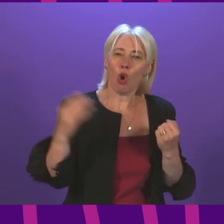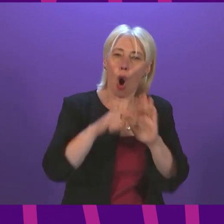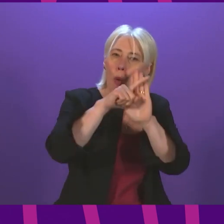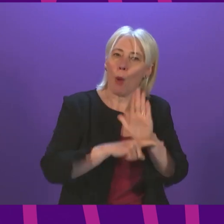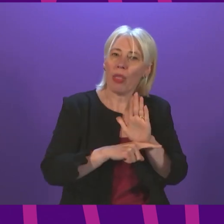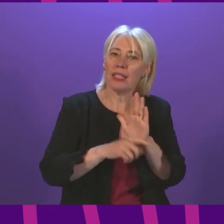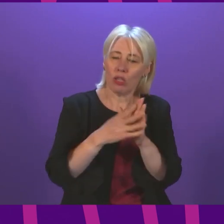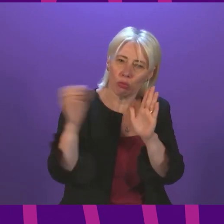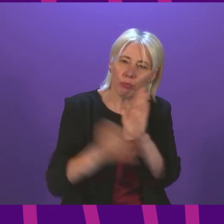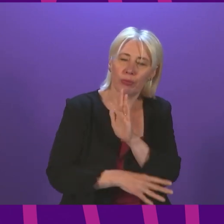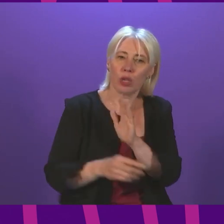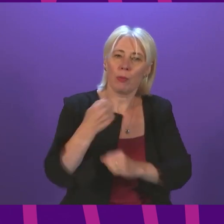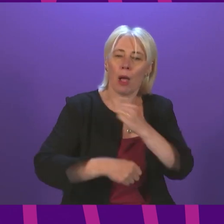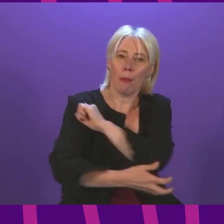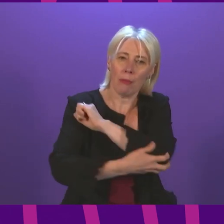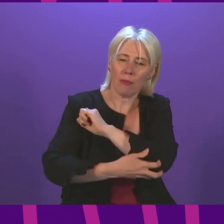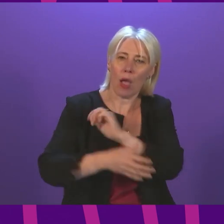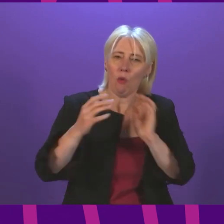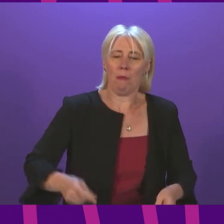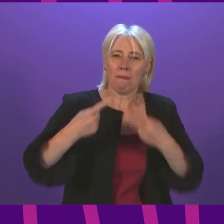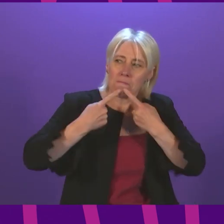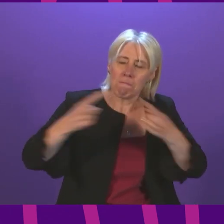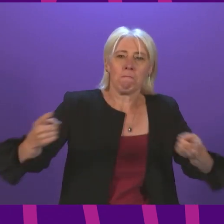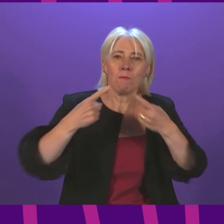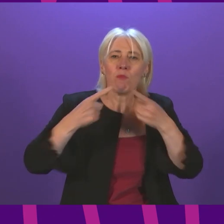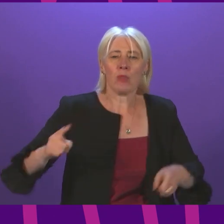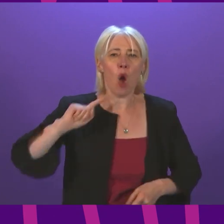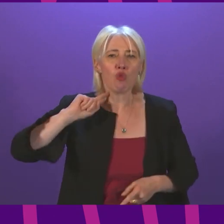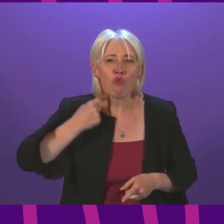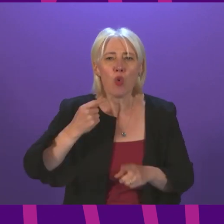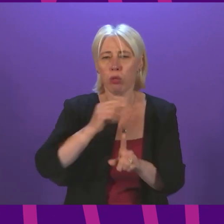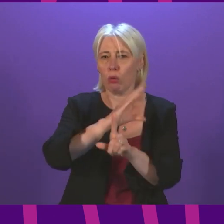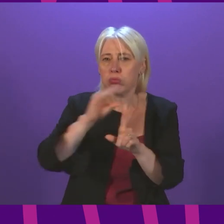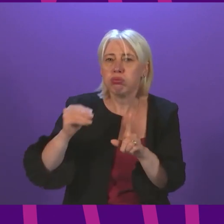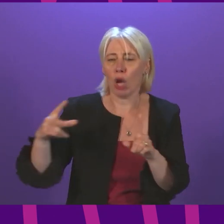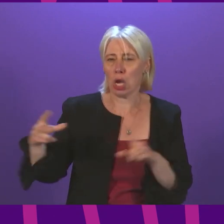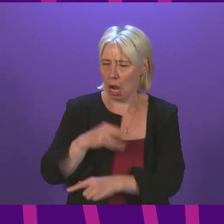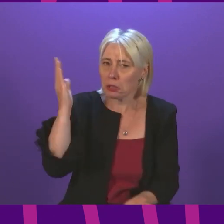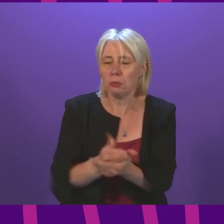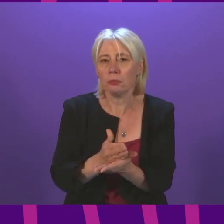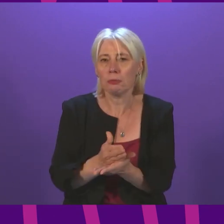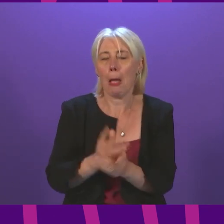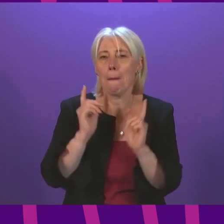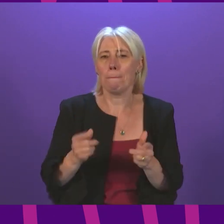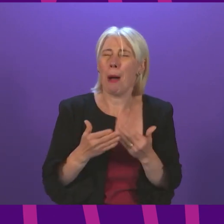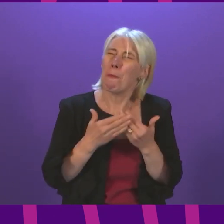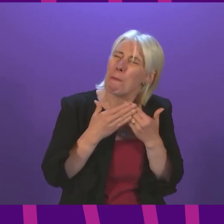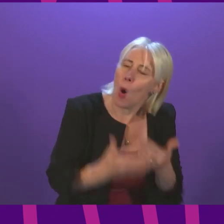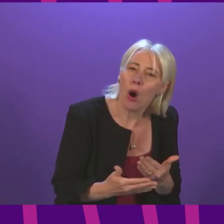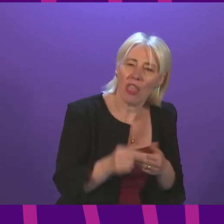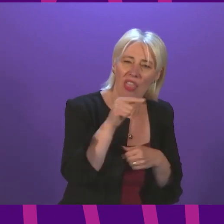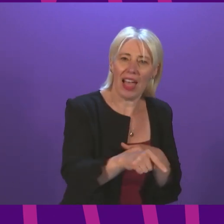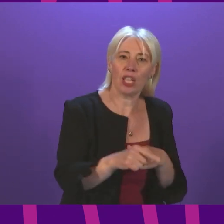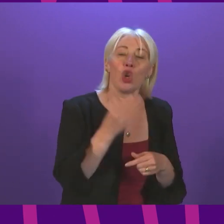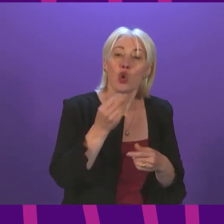people into poverty. We can and must shout loud about how cruel and callous the Tory Government cut is. But we must do more than that too. We must